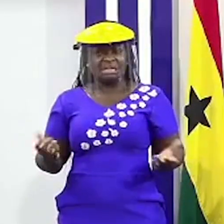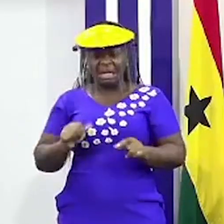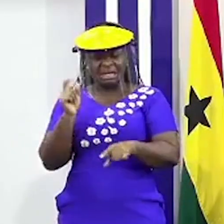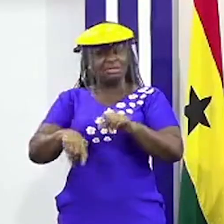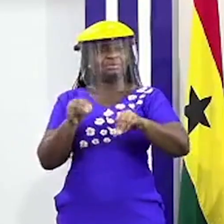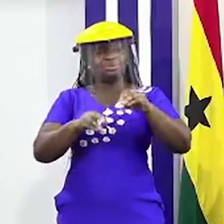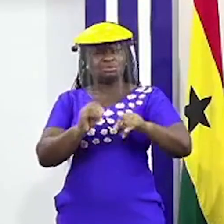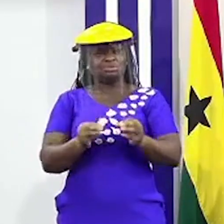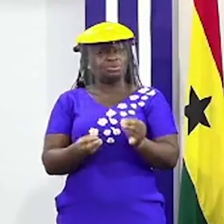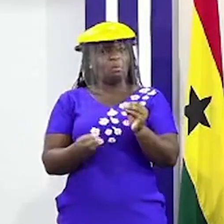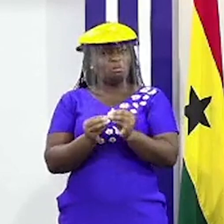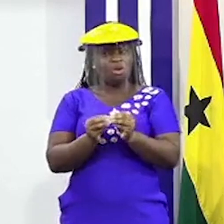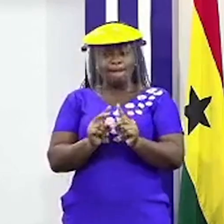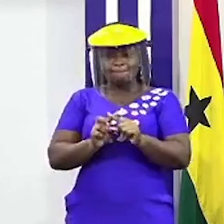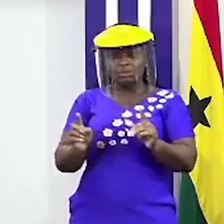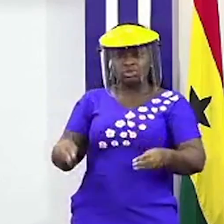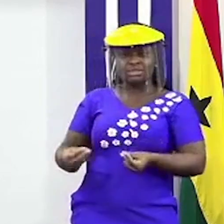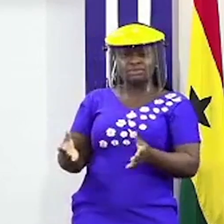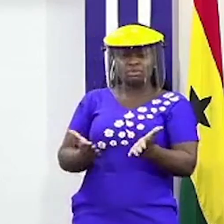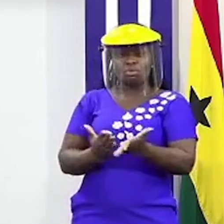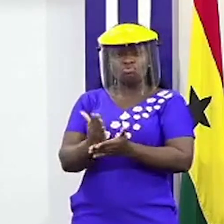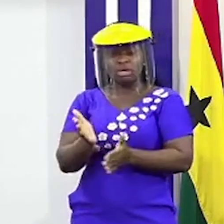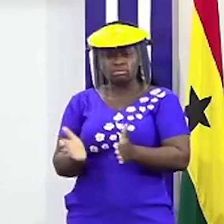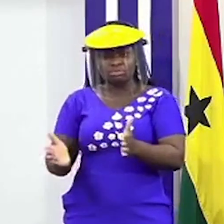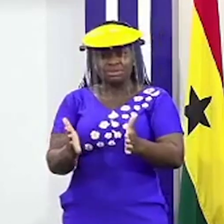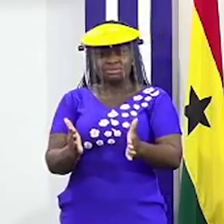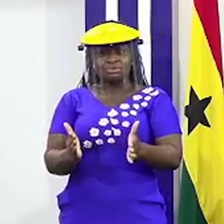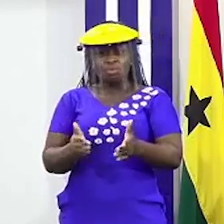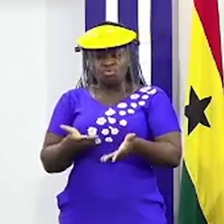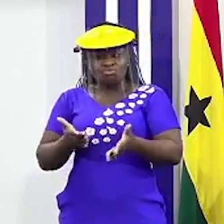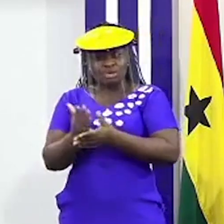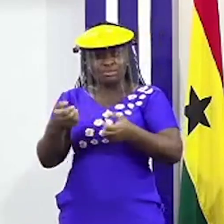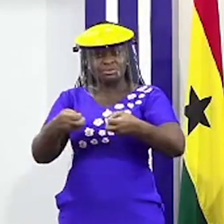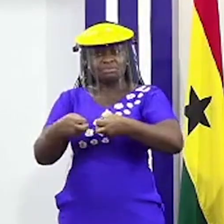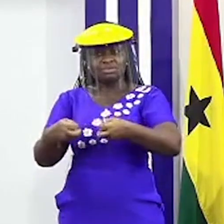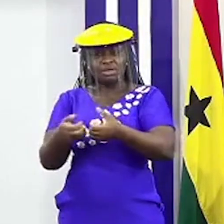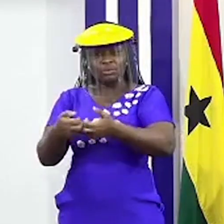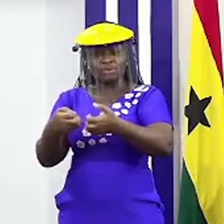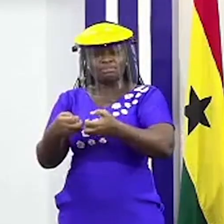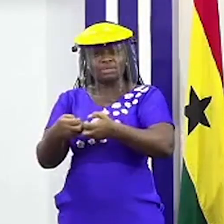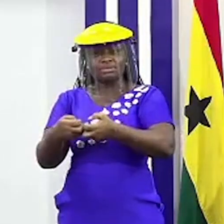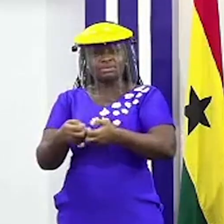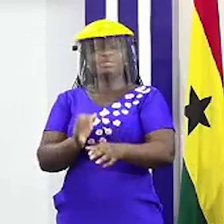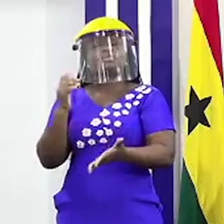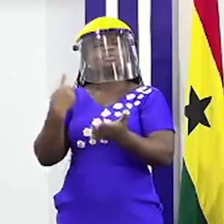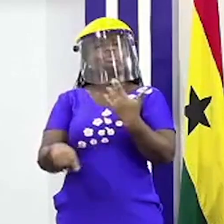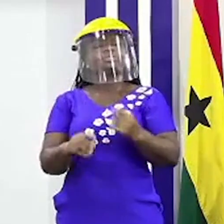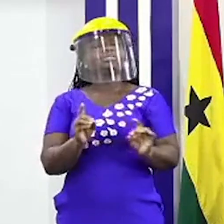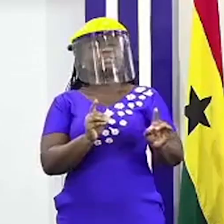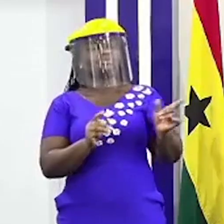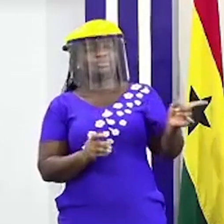it a lot so when you get them exposed to the right equipment right facilities are there in their cell so that's exactly what we are doing